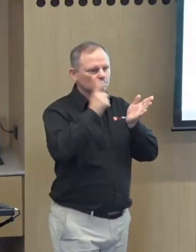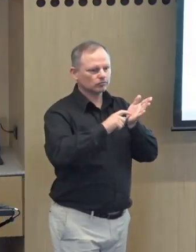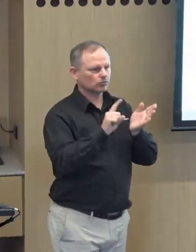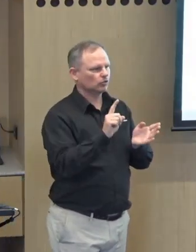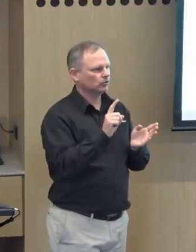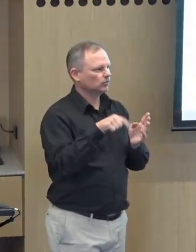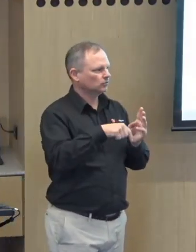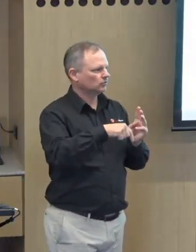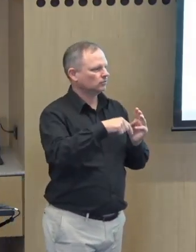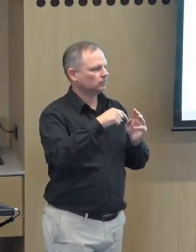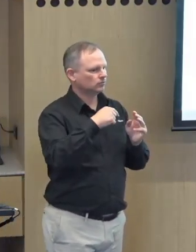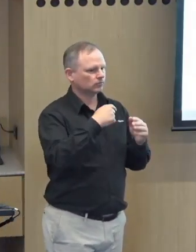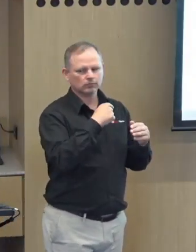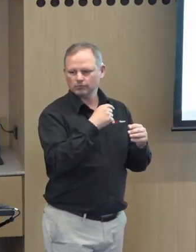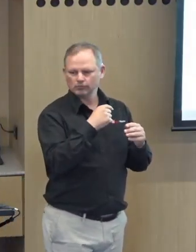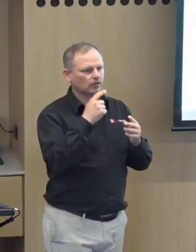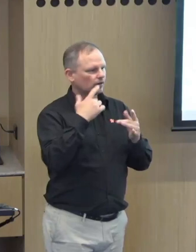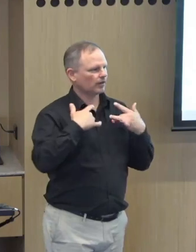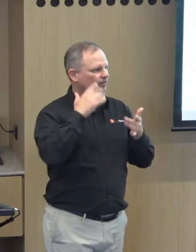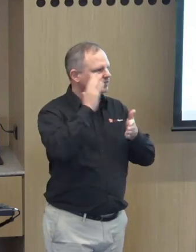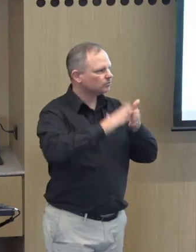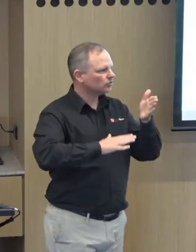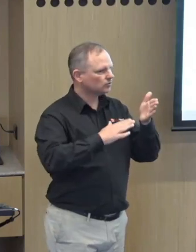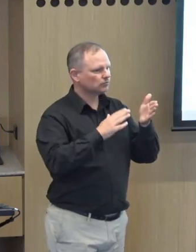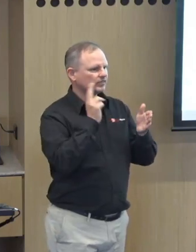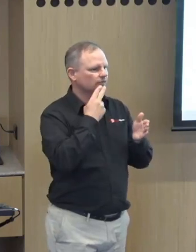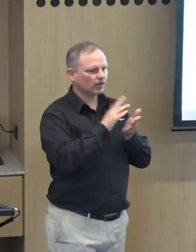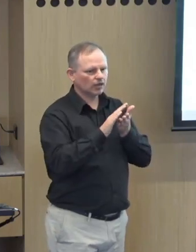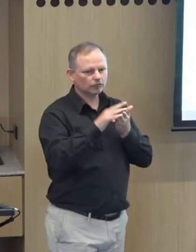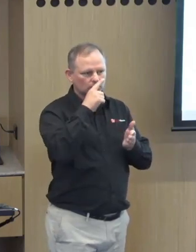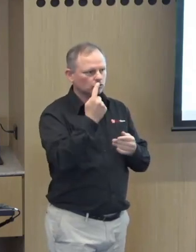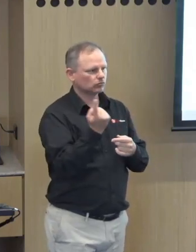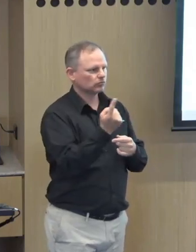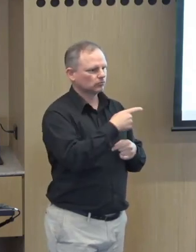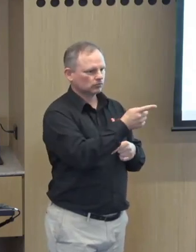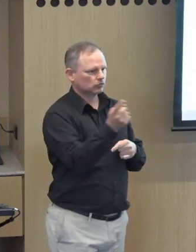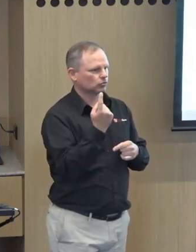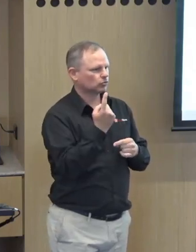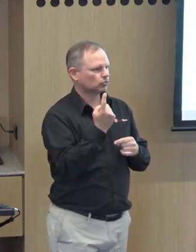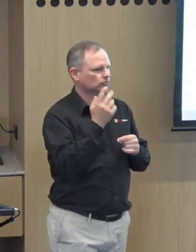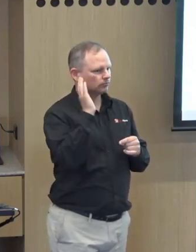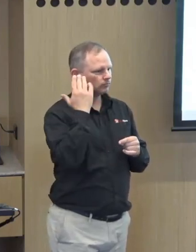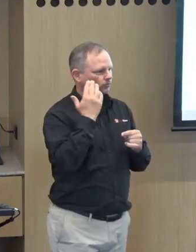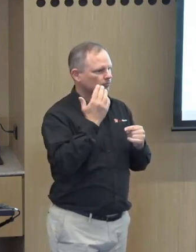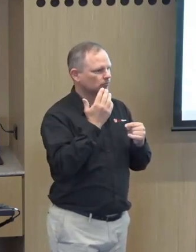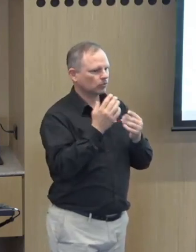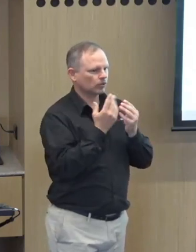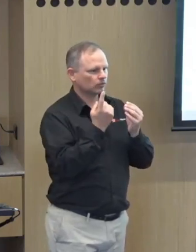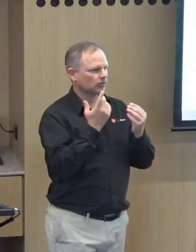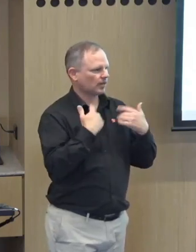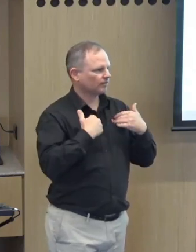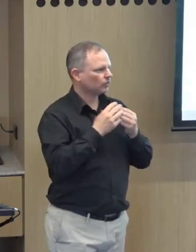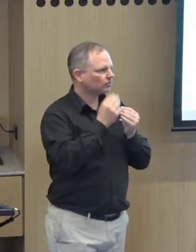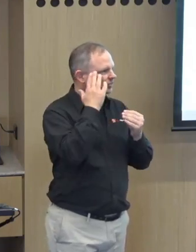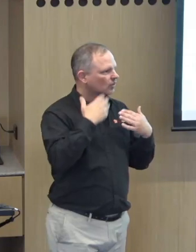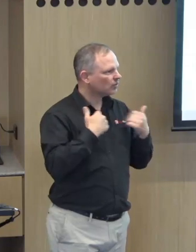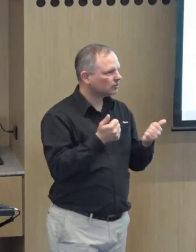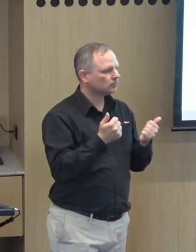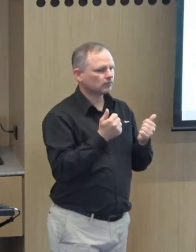I'd also like to take the opportunity to make an acknowledgement of deaf and hard of hearing people with a lived or living experience of